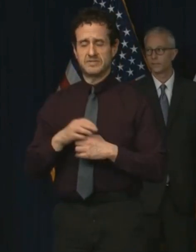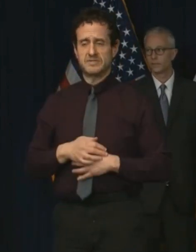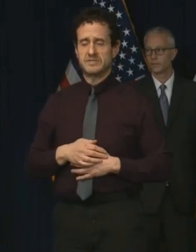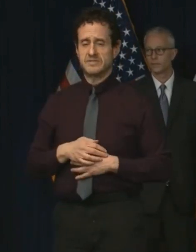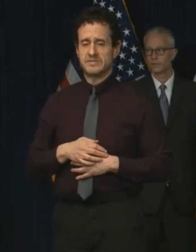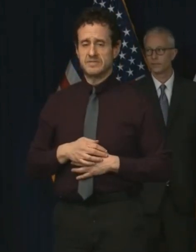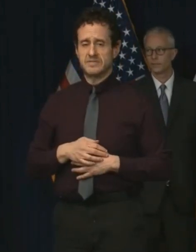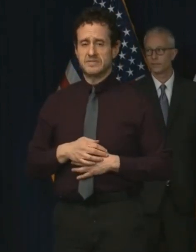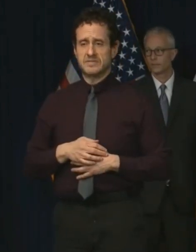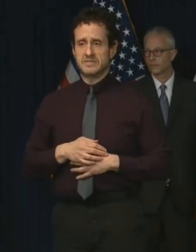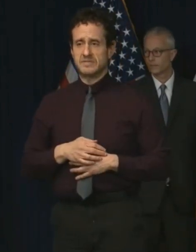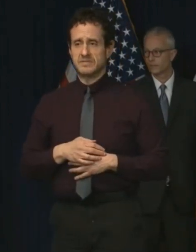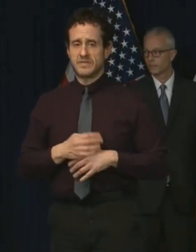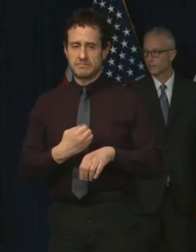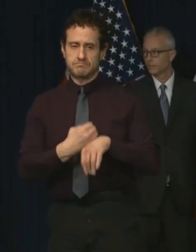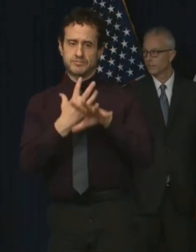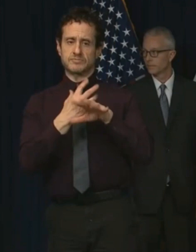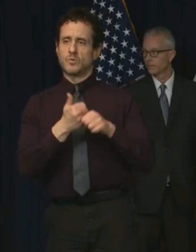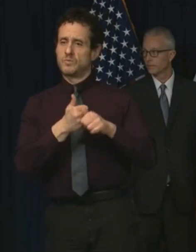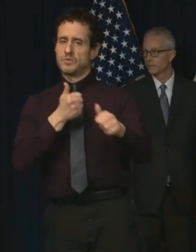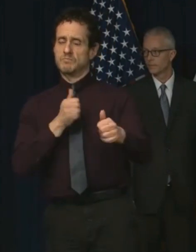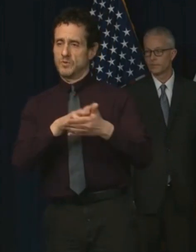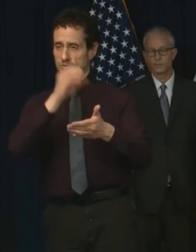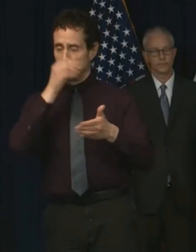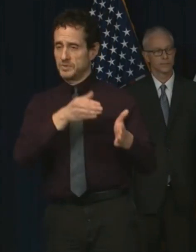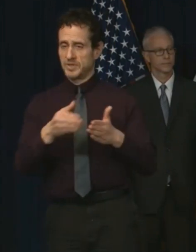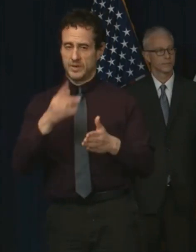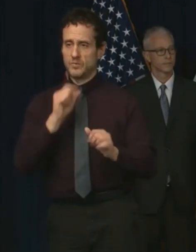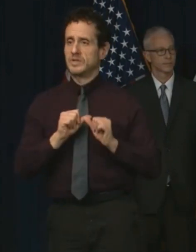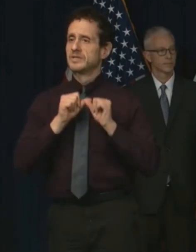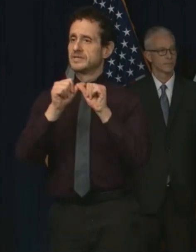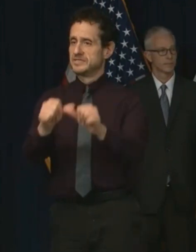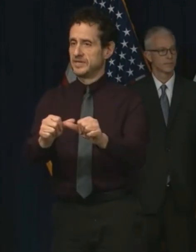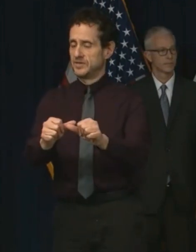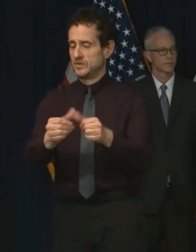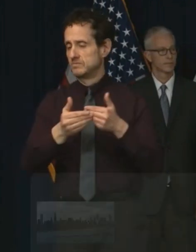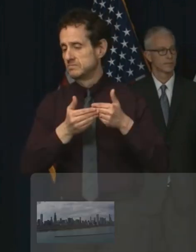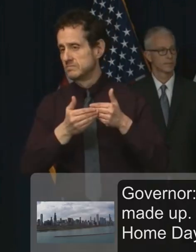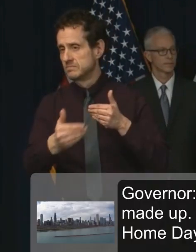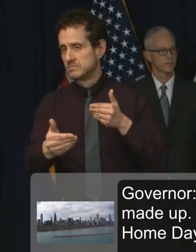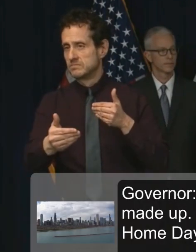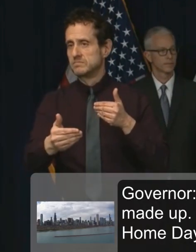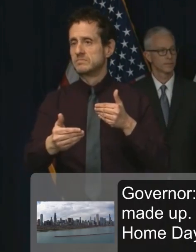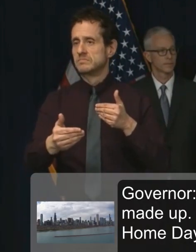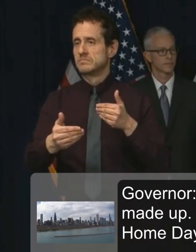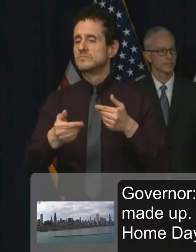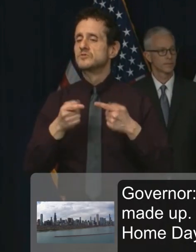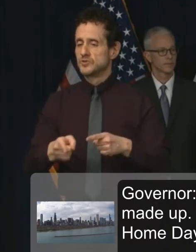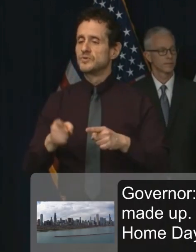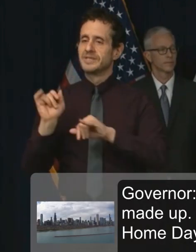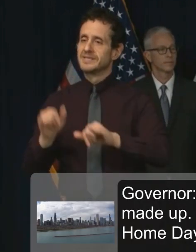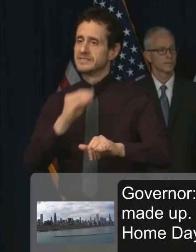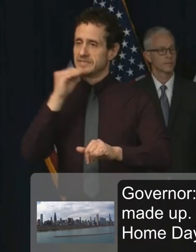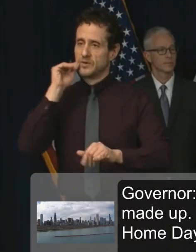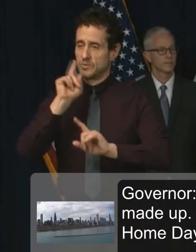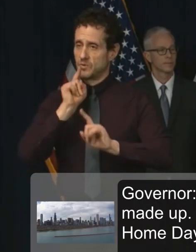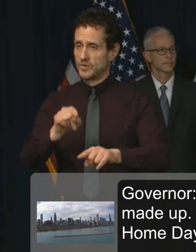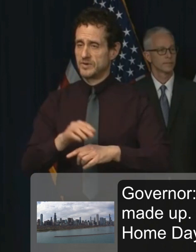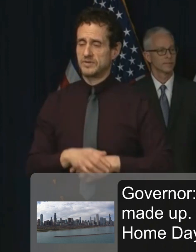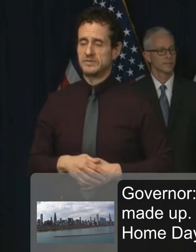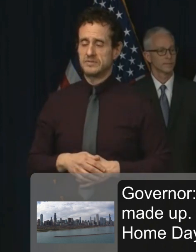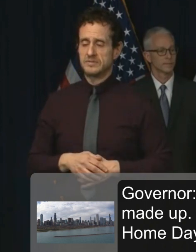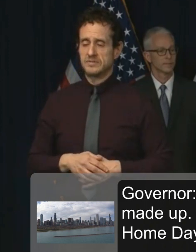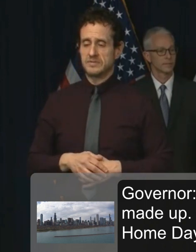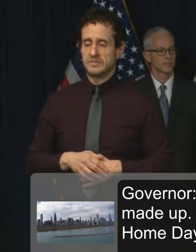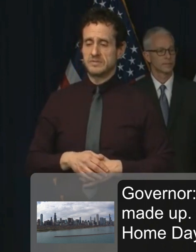remote learning plans will remain in effect throughout the duration of the stay-at-home order. And as I said